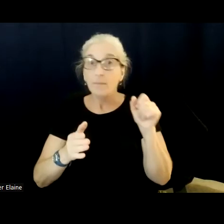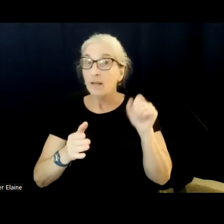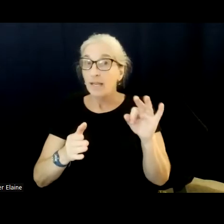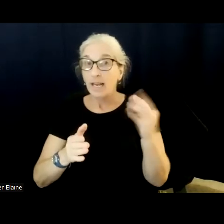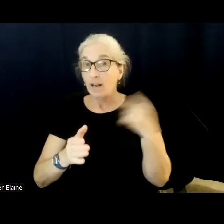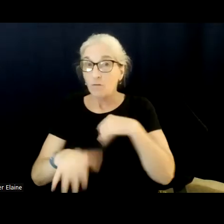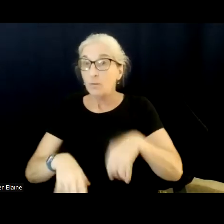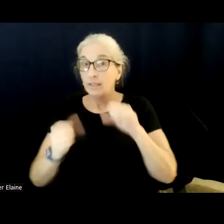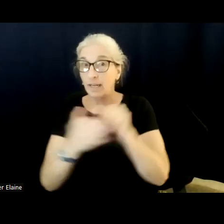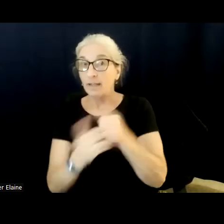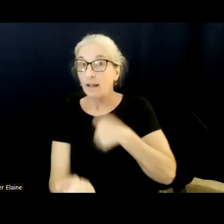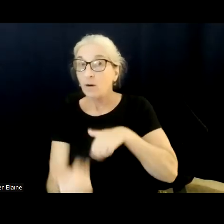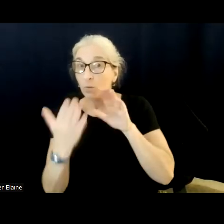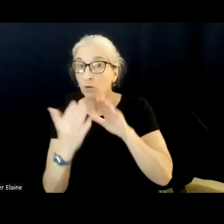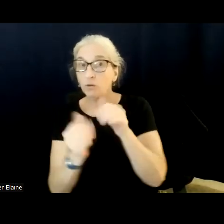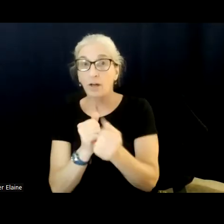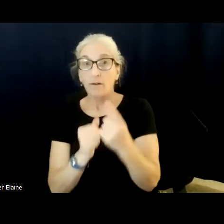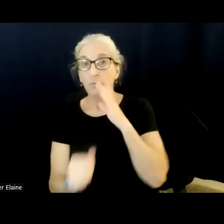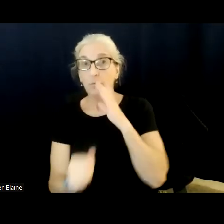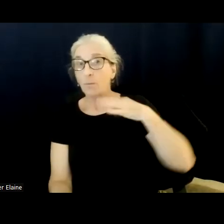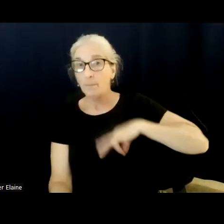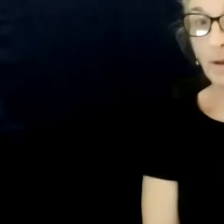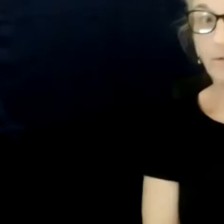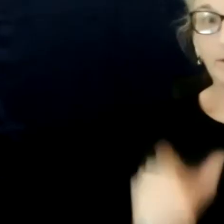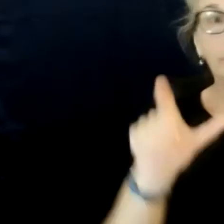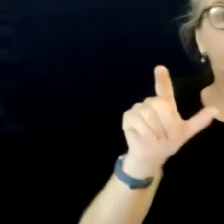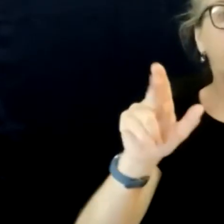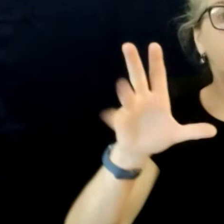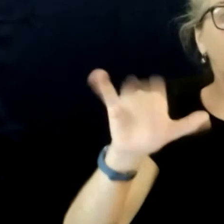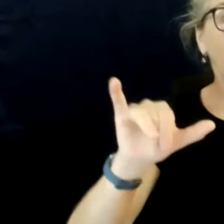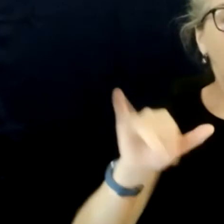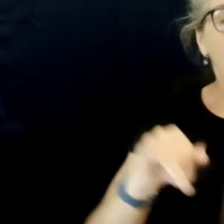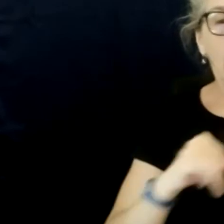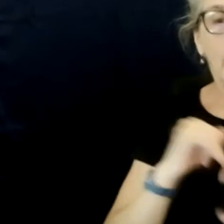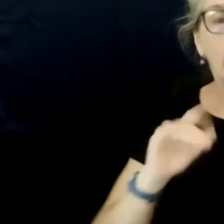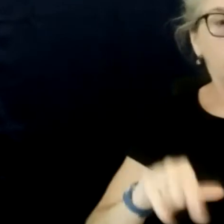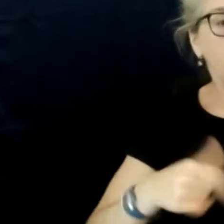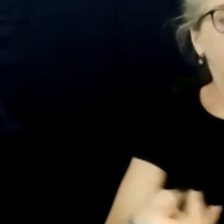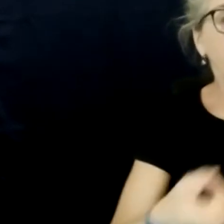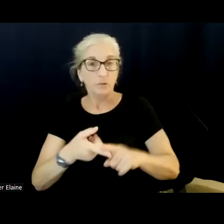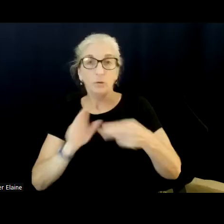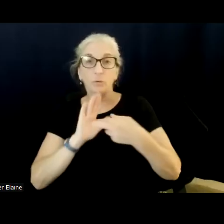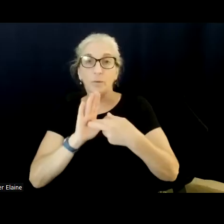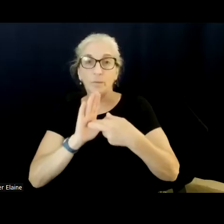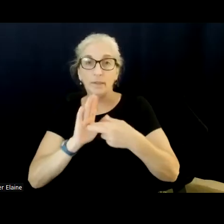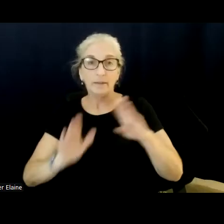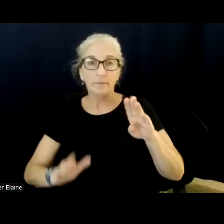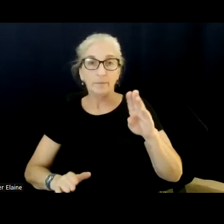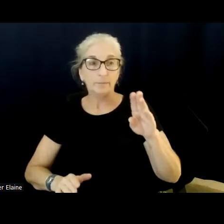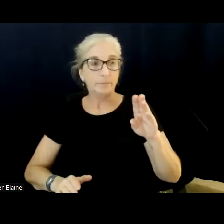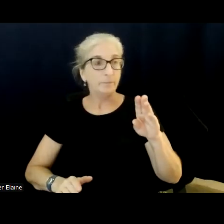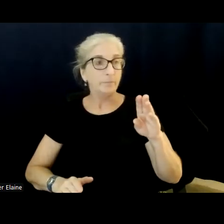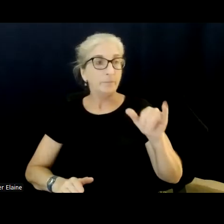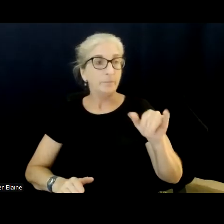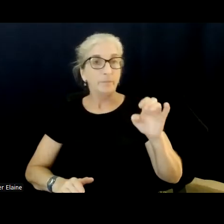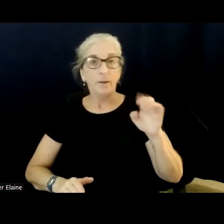Thank you. Thank you so much. And lastly, we'll pass this question over to Representative Byer. I can just